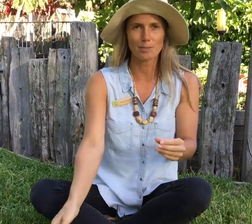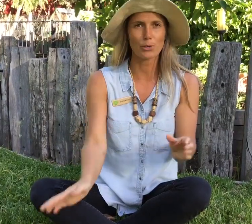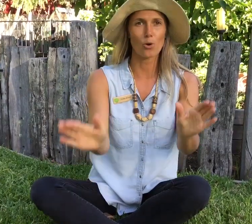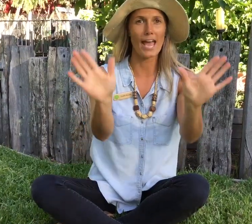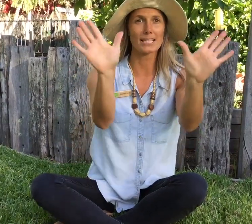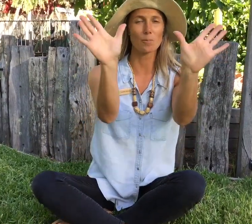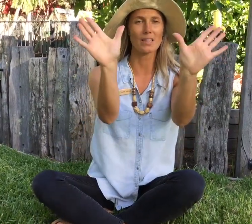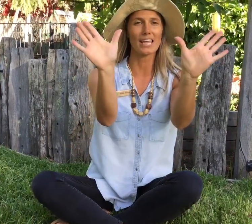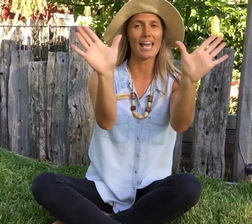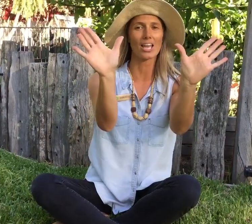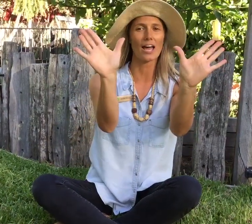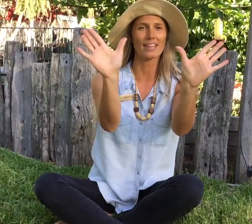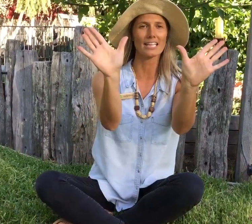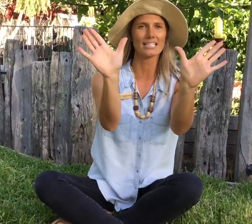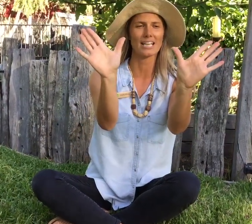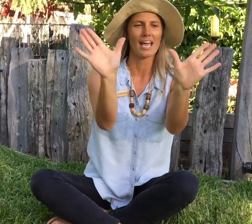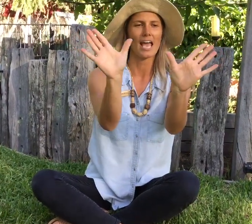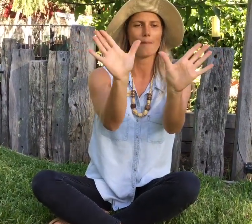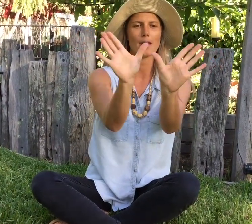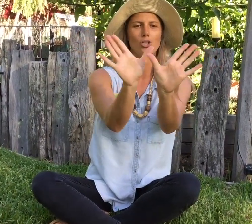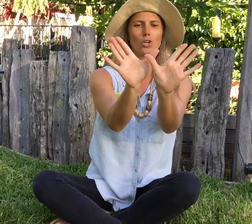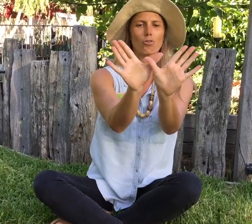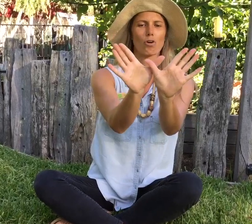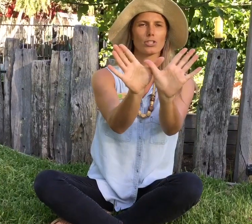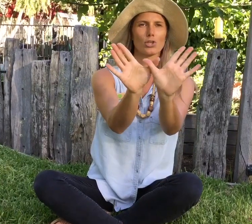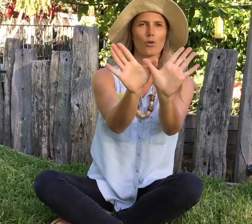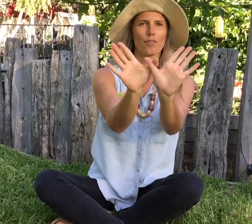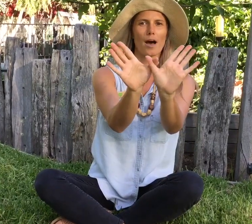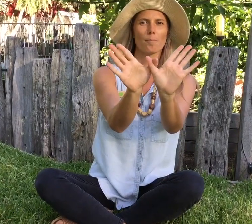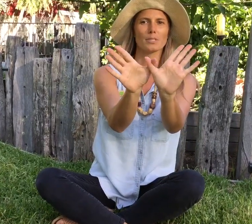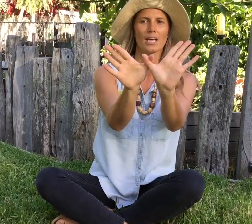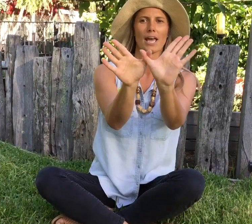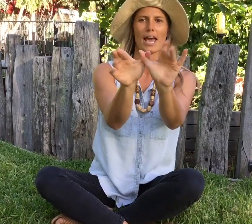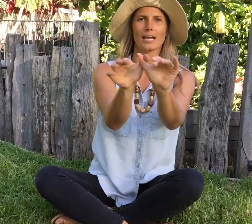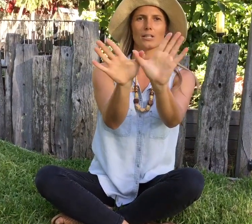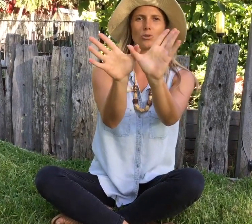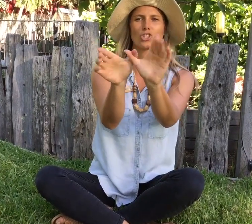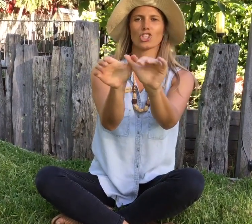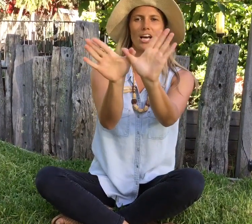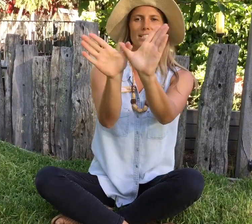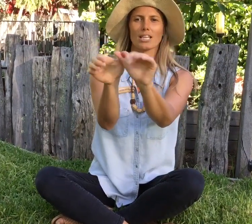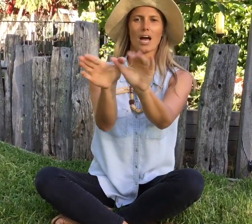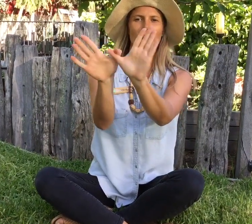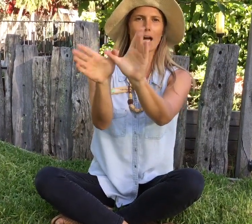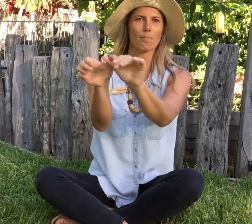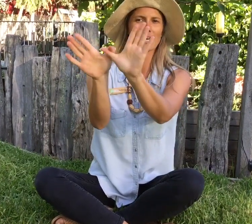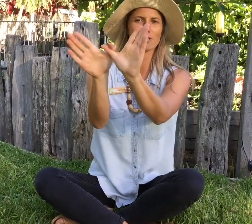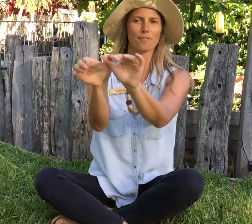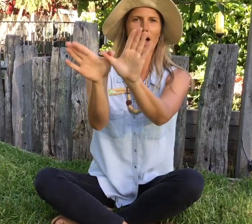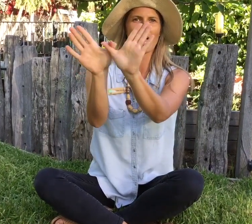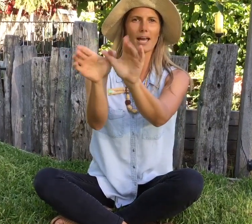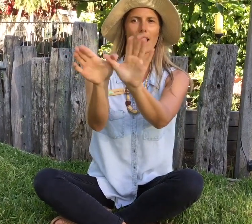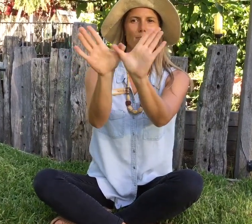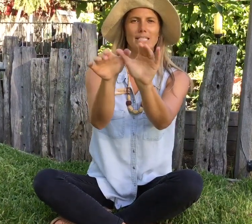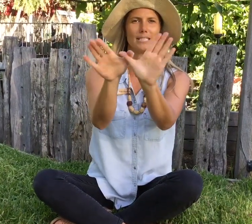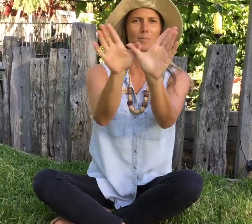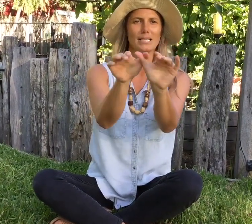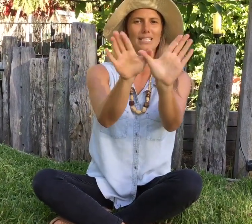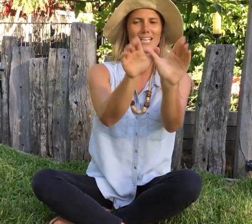like to put your hands up in the air like this and then you cross your thumbs and it looks just like a butterfly a bindi bindi.